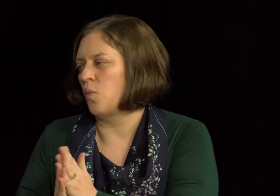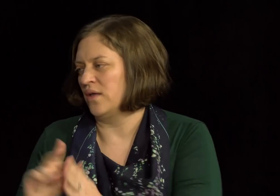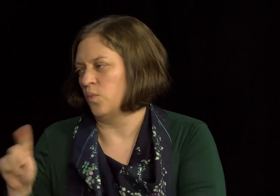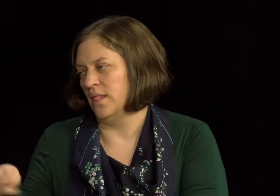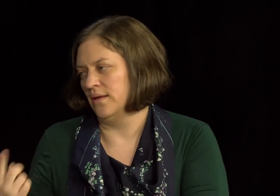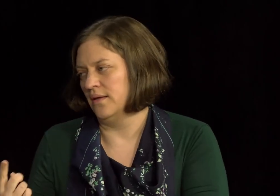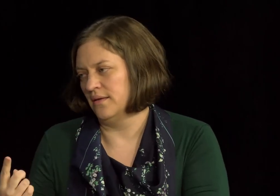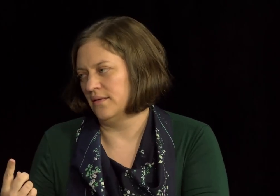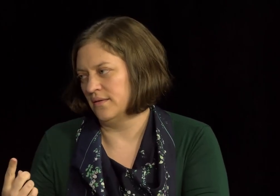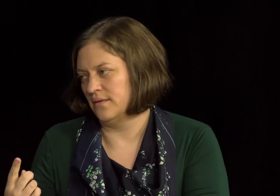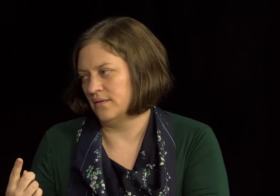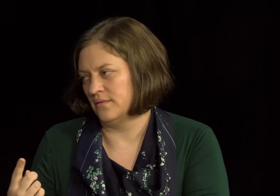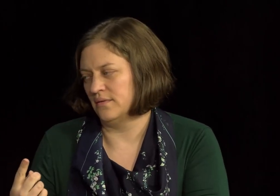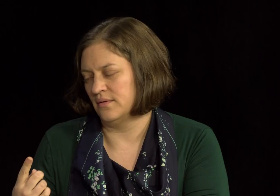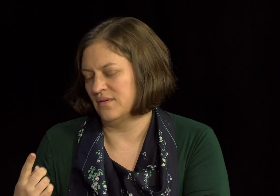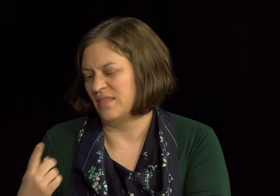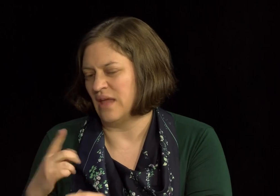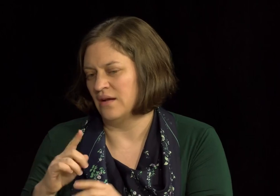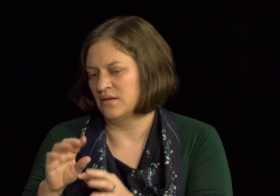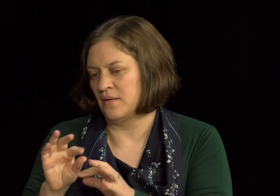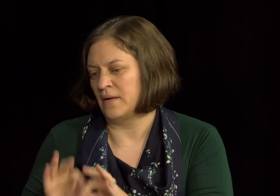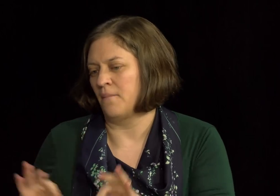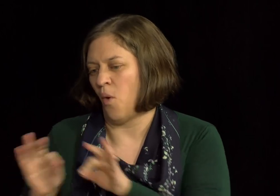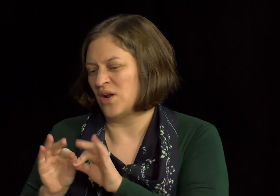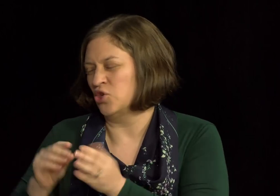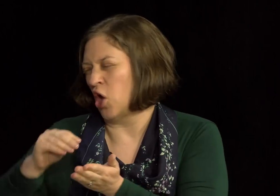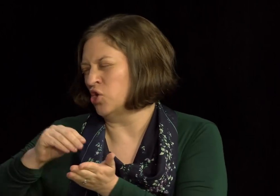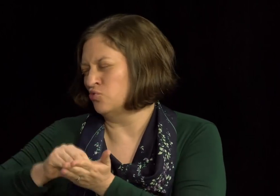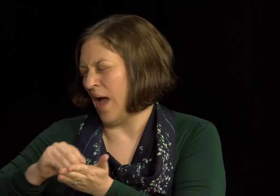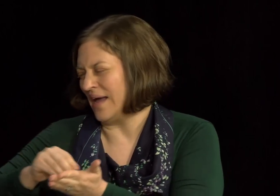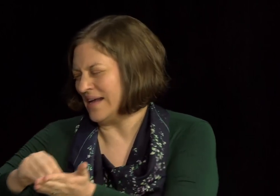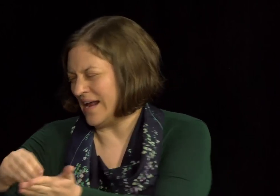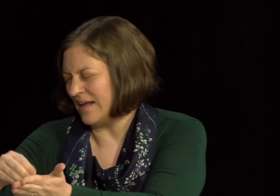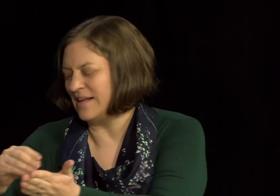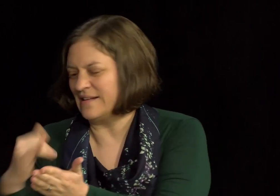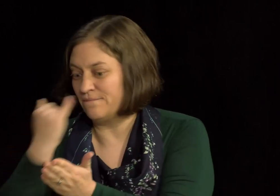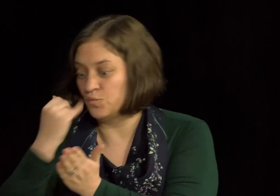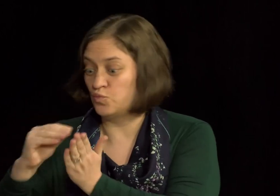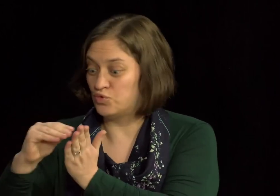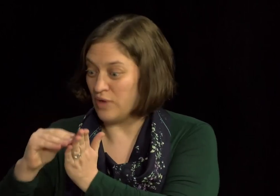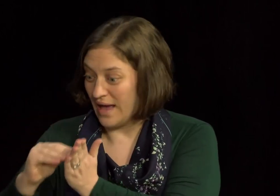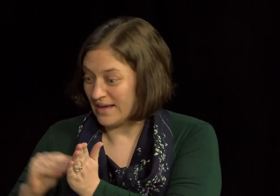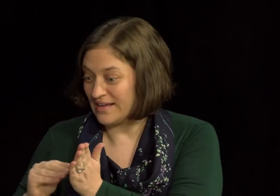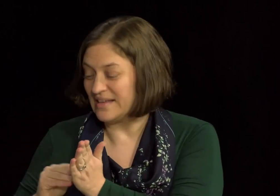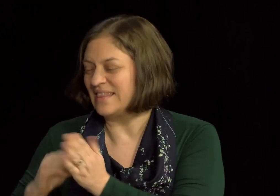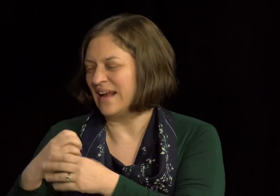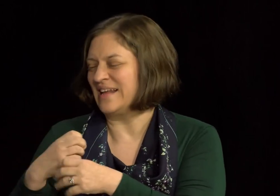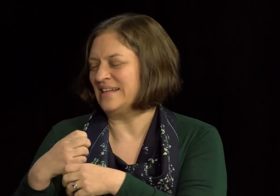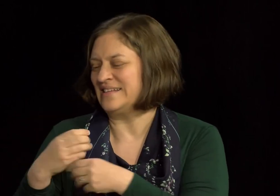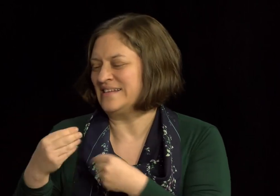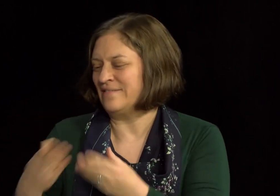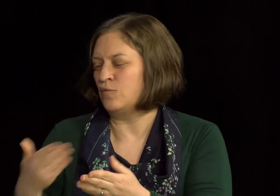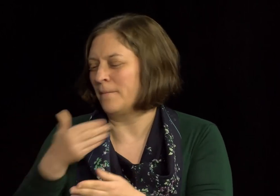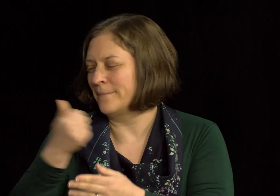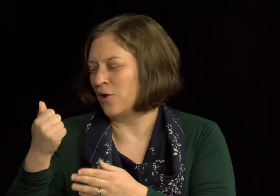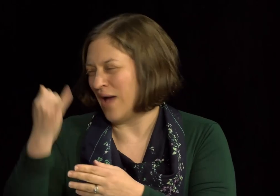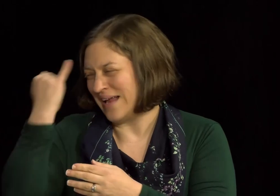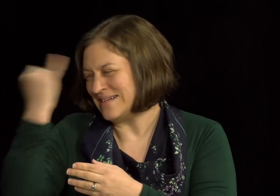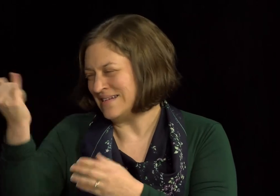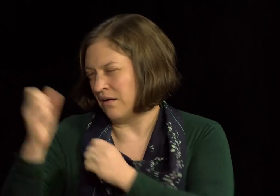where you provide interpreters as a given, and then in other circumstances, it depends on if you get an actual request. So, you want to